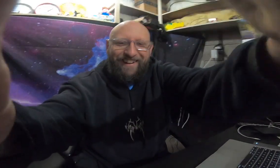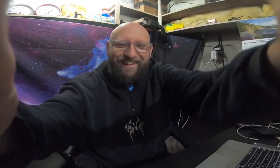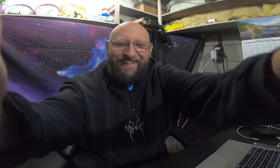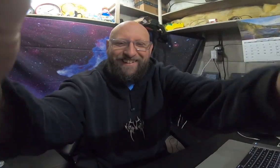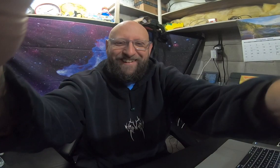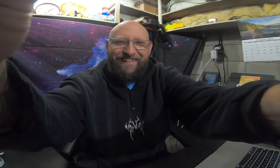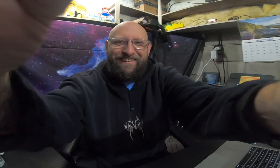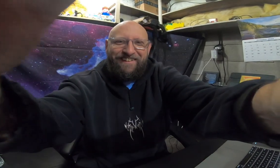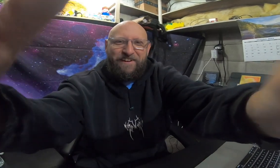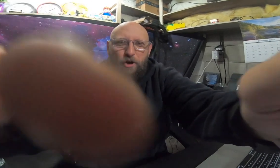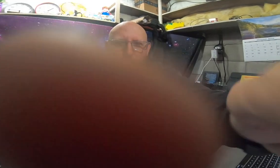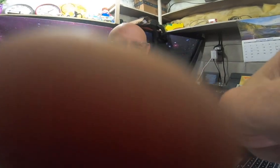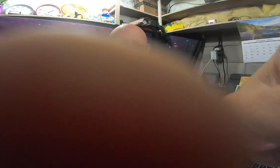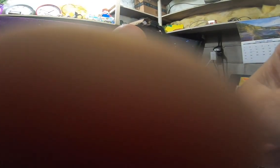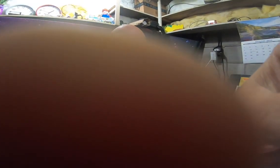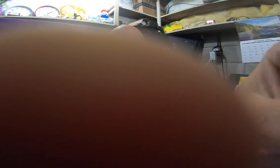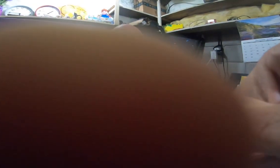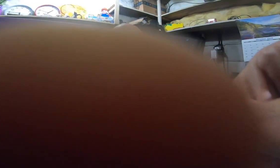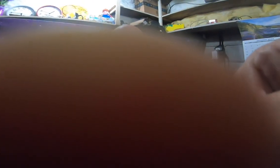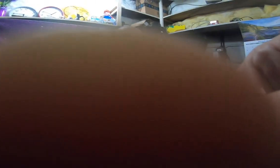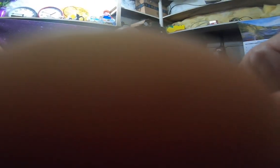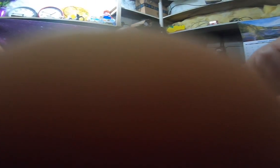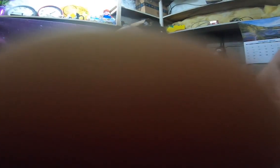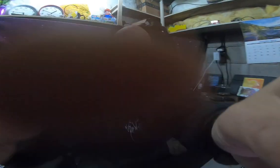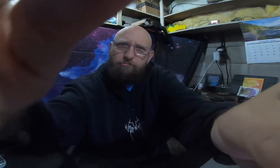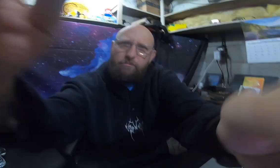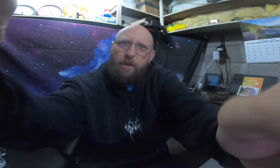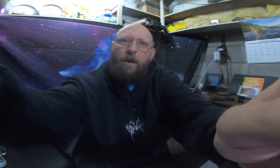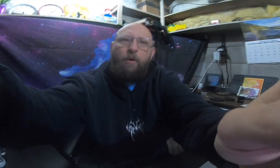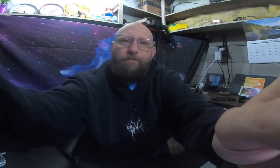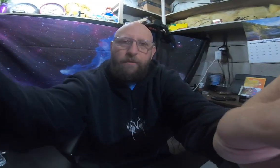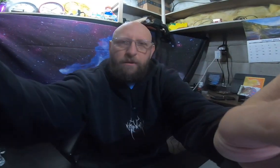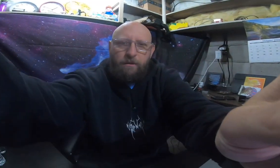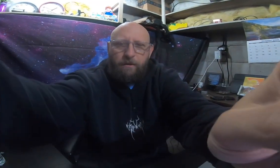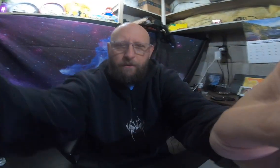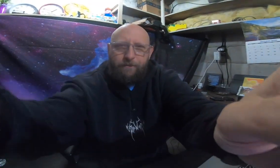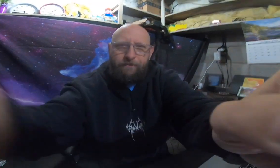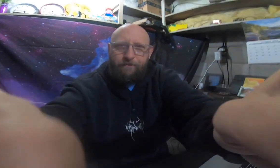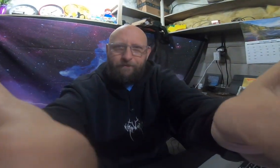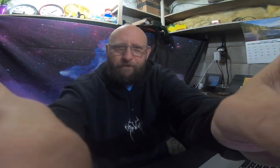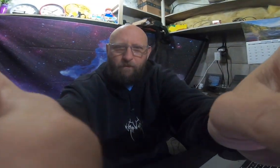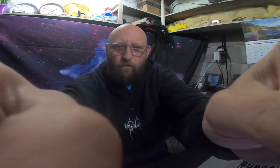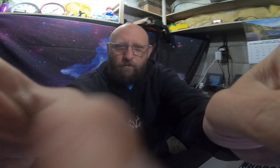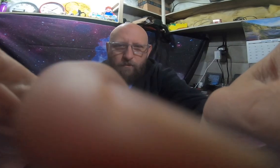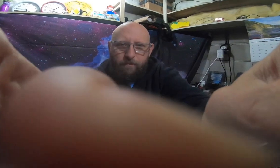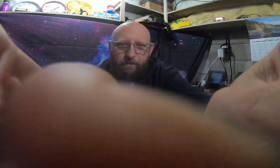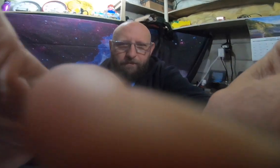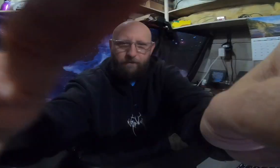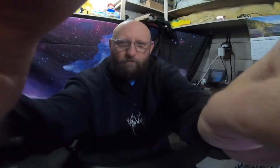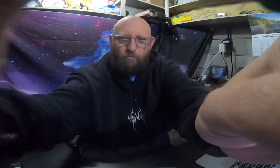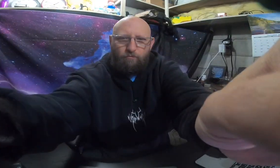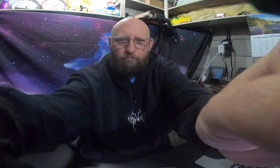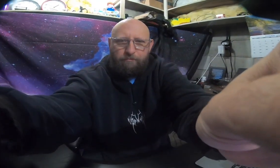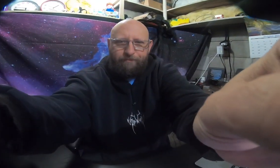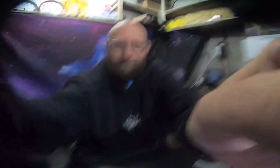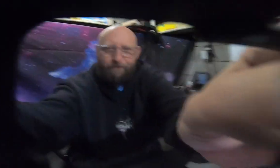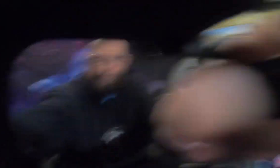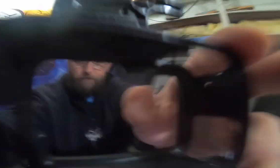i have great so